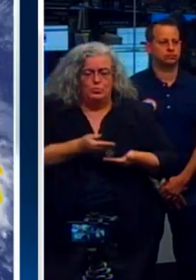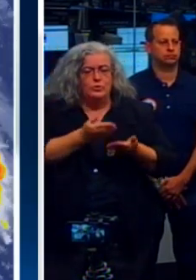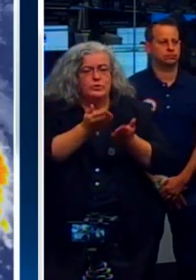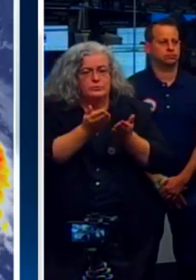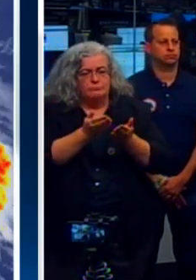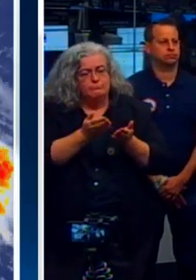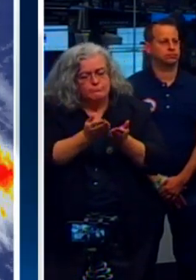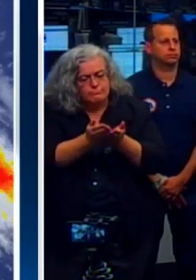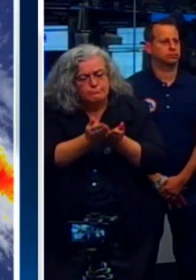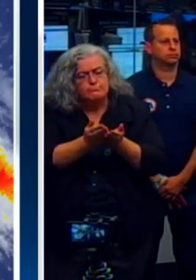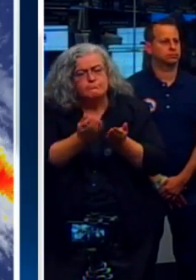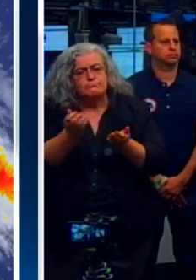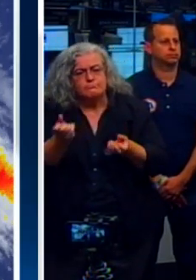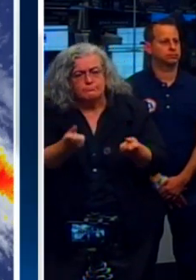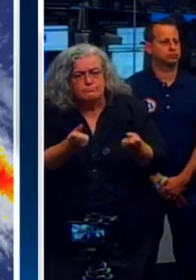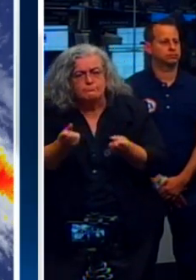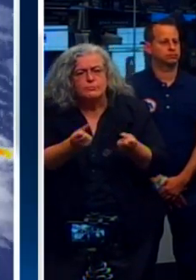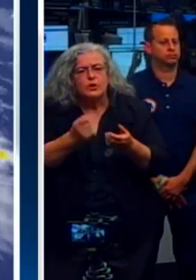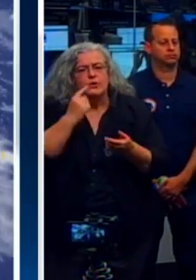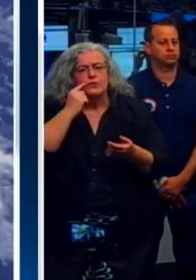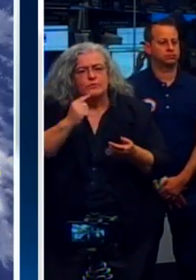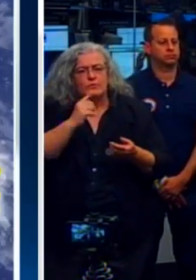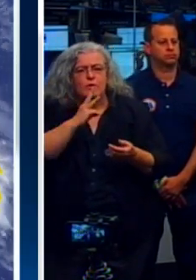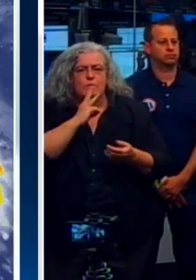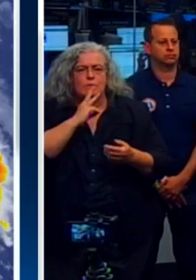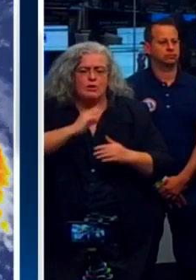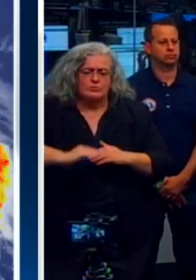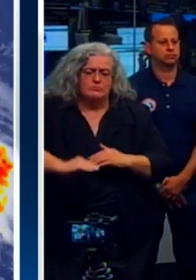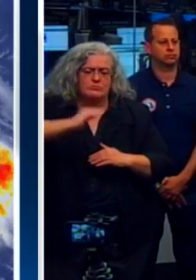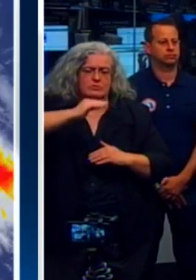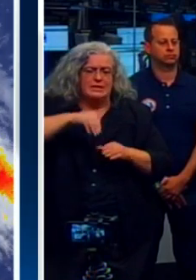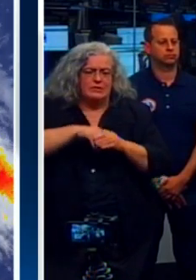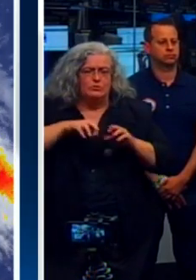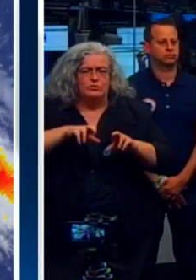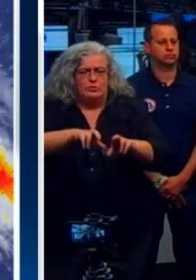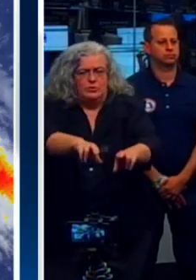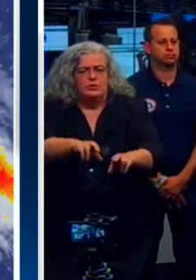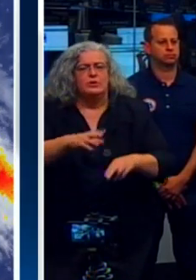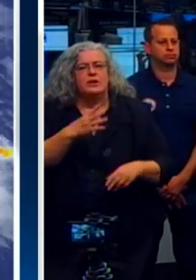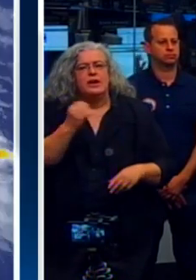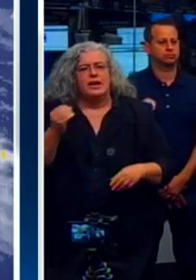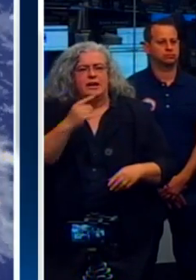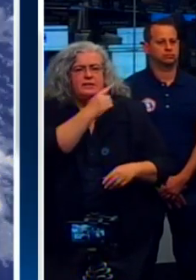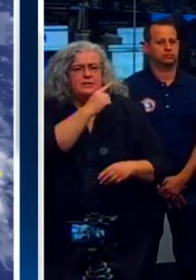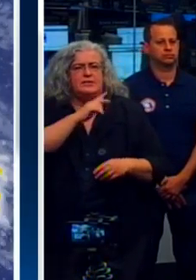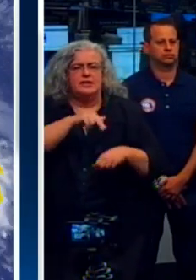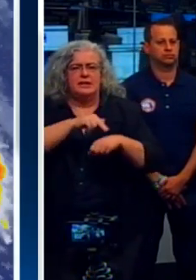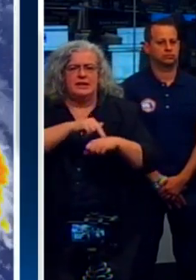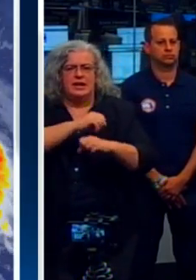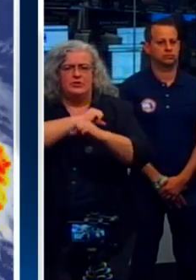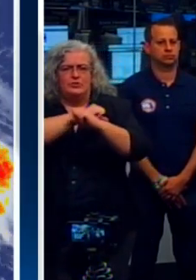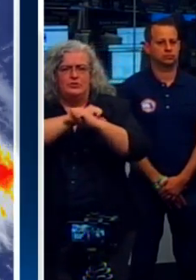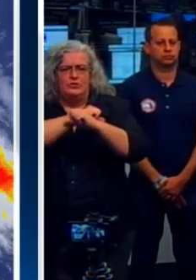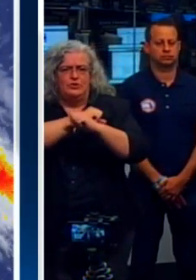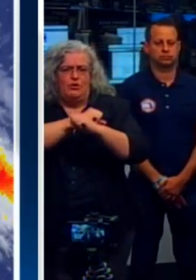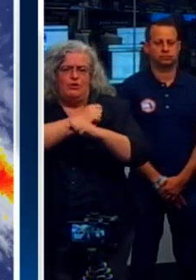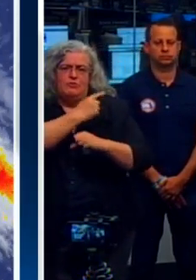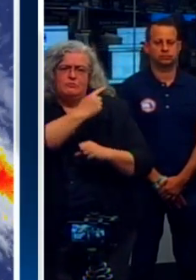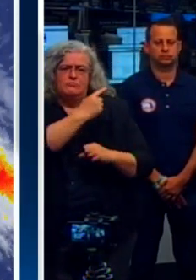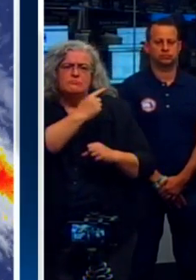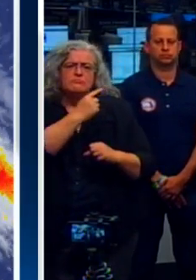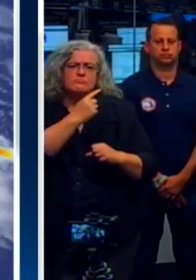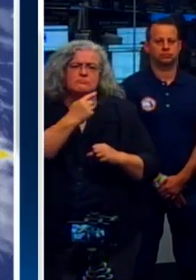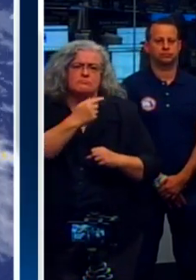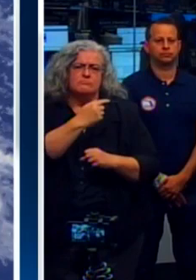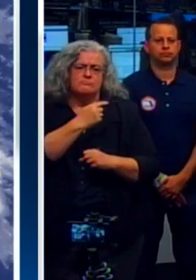some potentially flooded streets, and obviously General Eifert is sensitive to that as well. mean, you you're looking